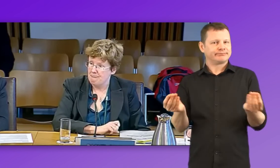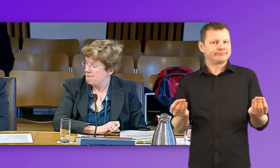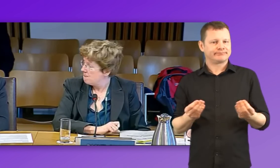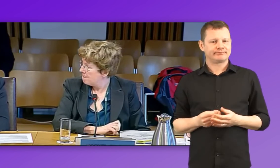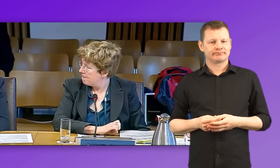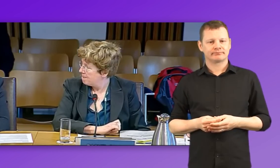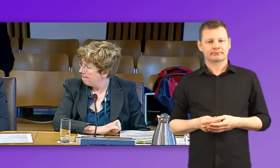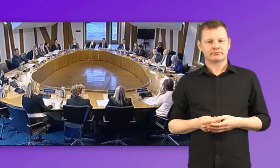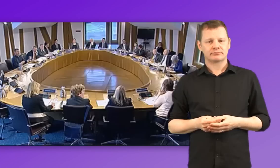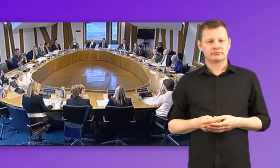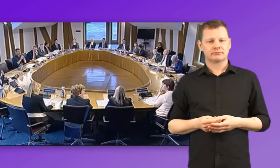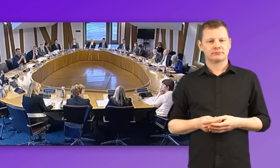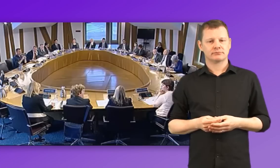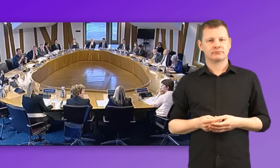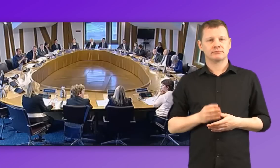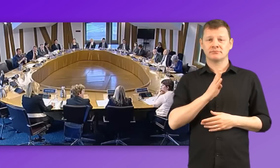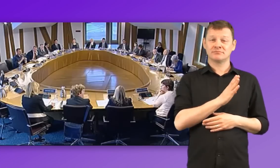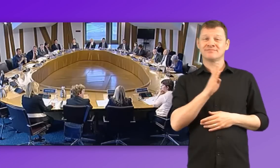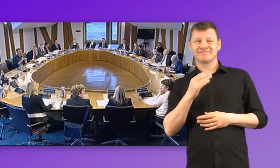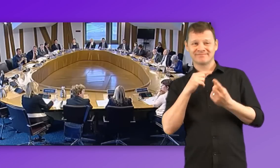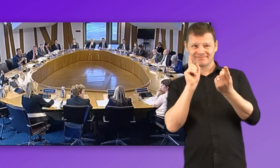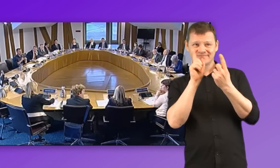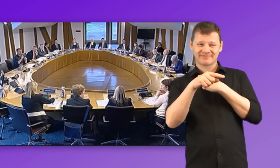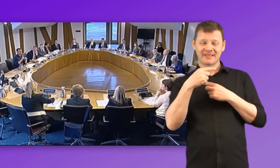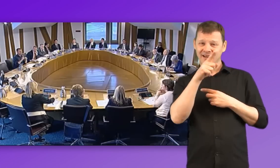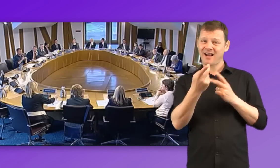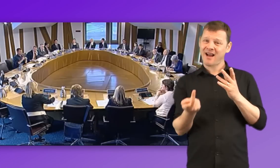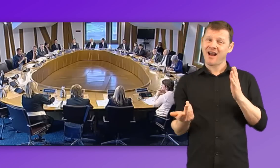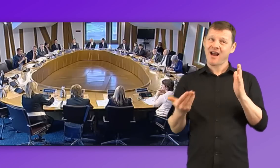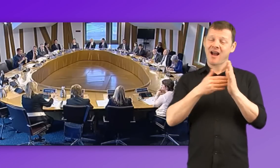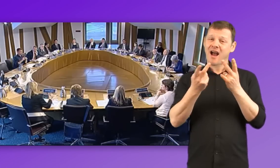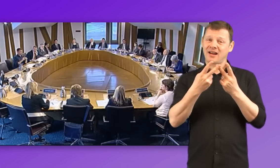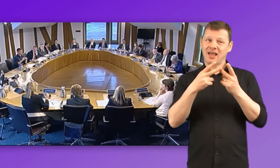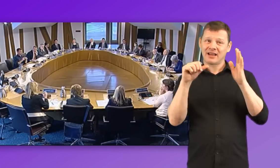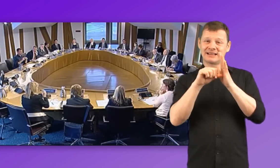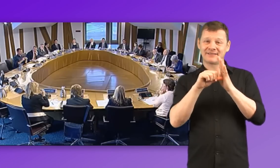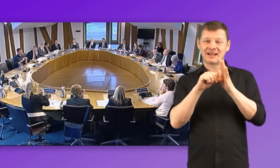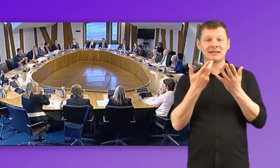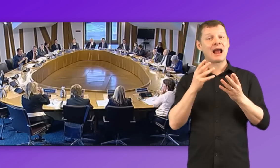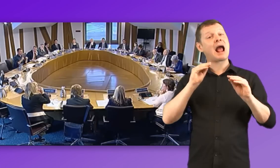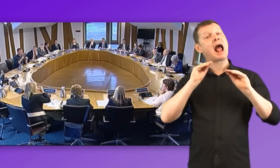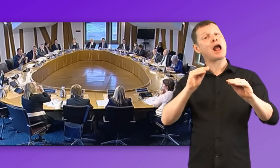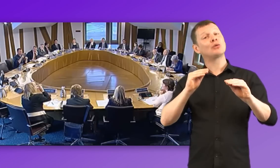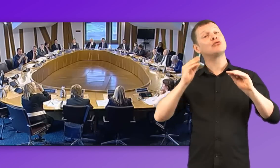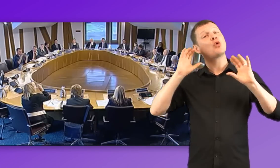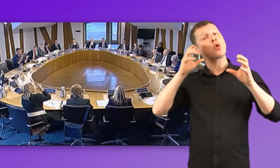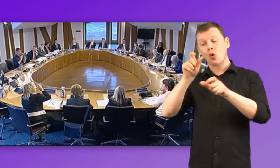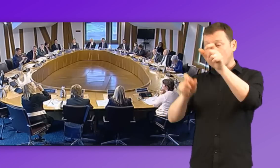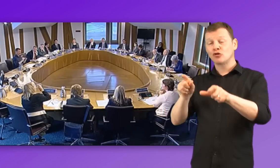Sorry, can I say, I think one of the other difficulties is that there isn't any training for educational audiologists in